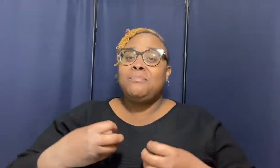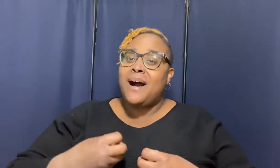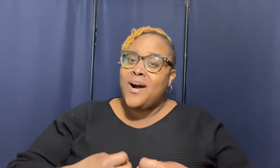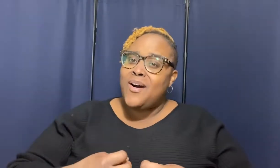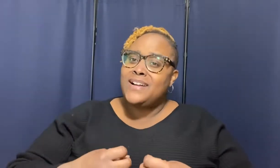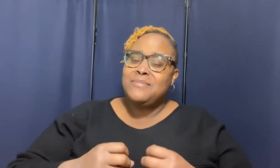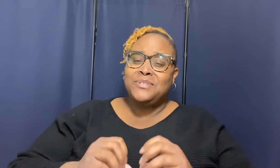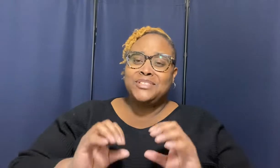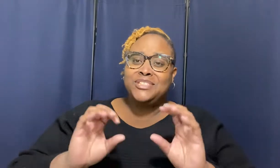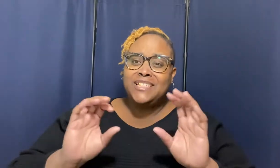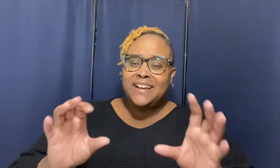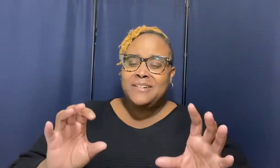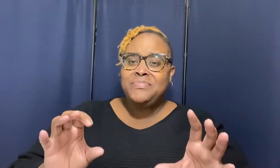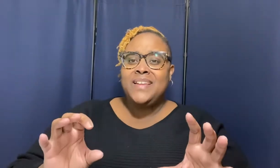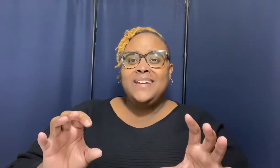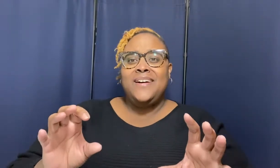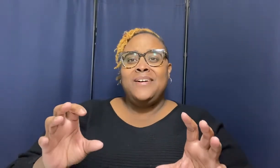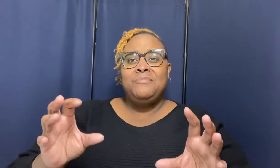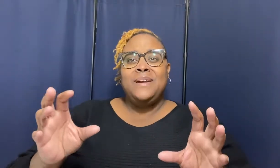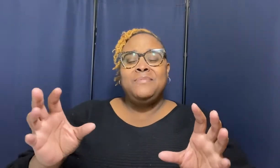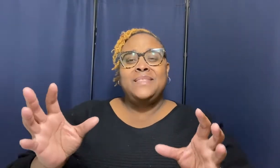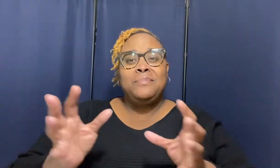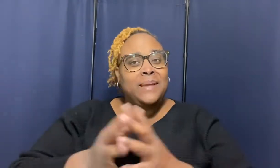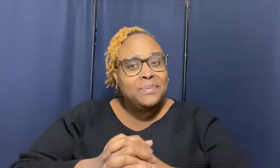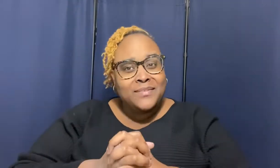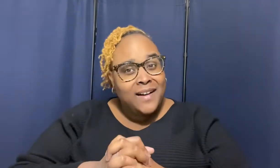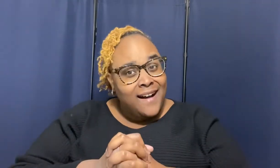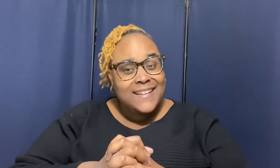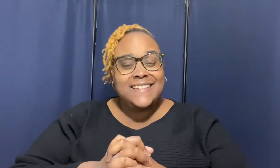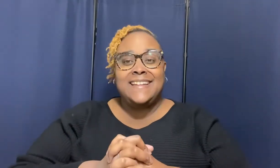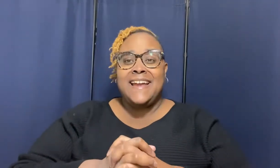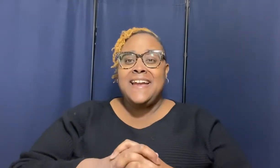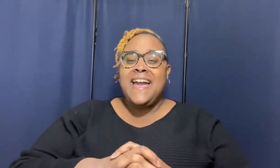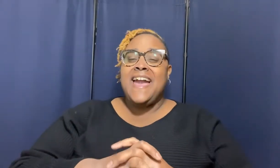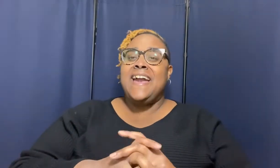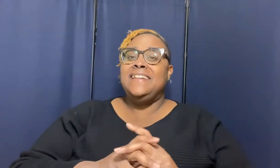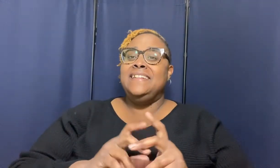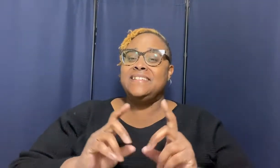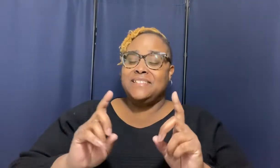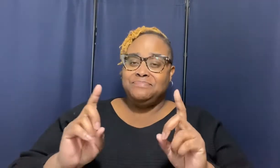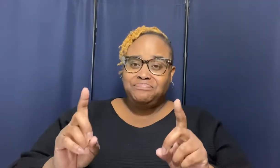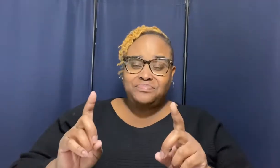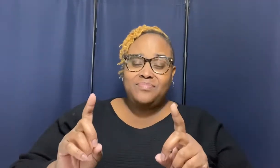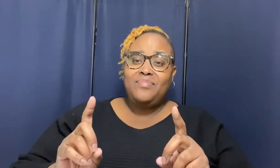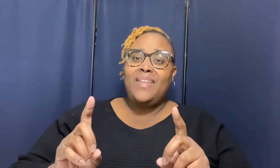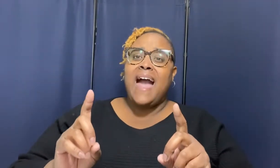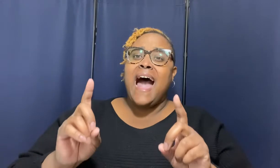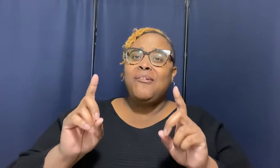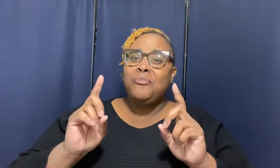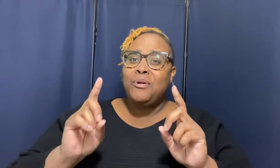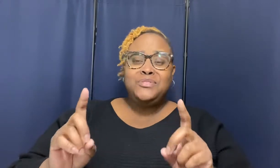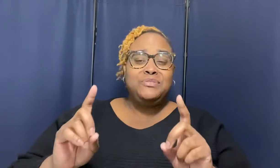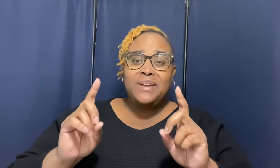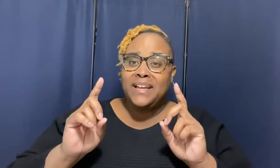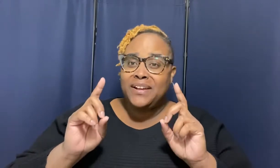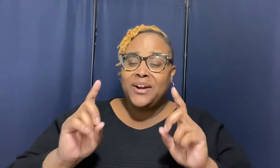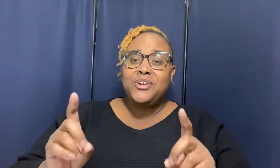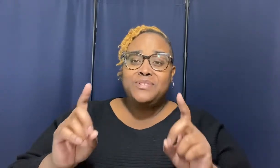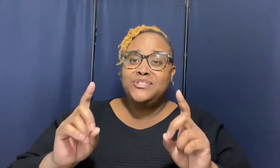my heart i want to share uh with the people of god today and listen i want to encourage you